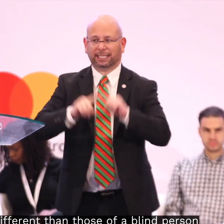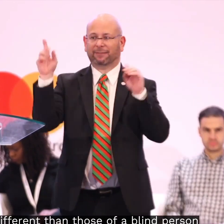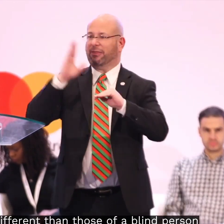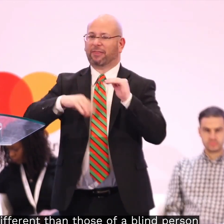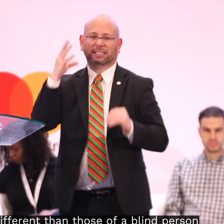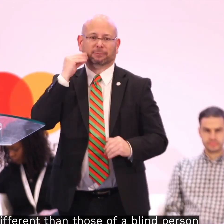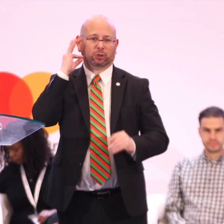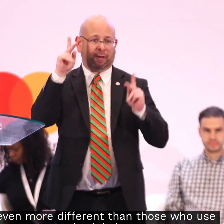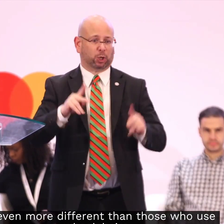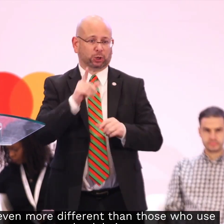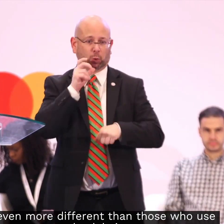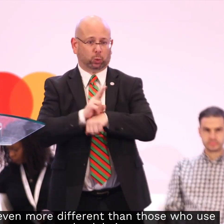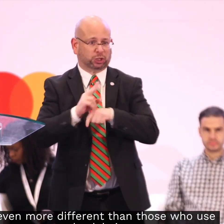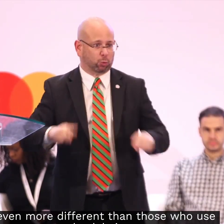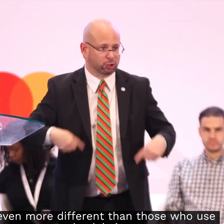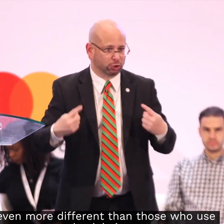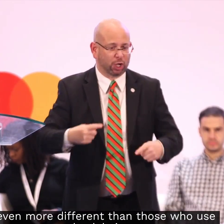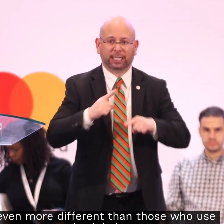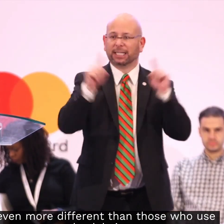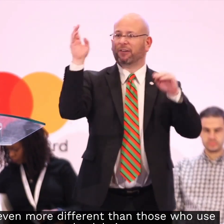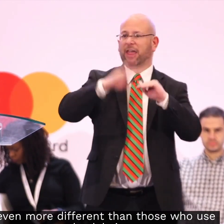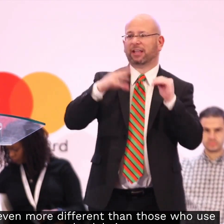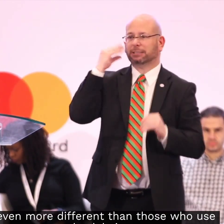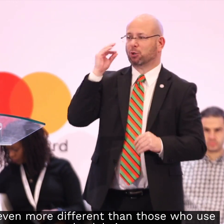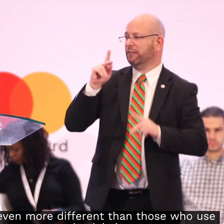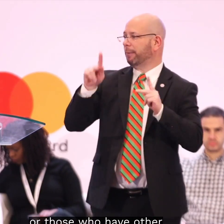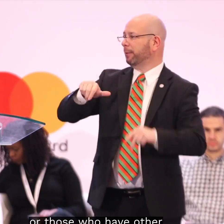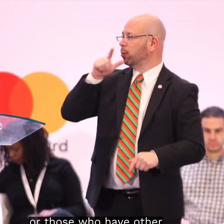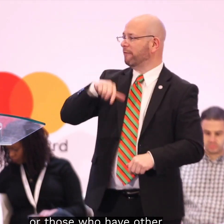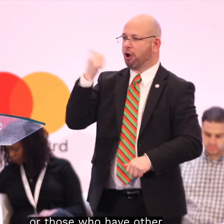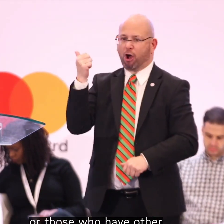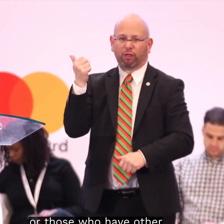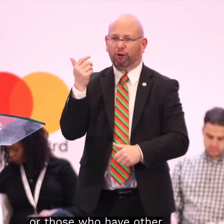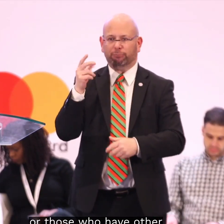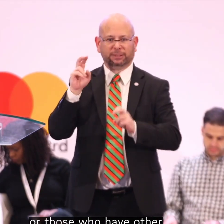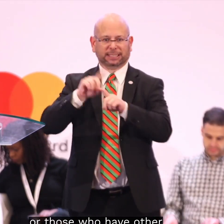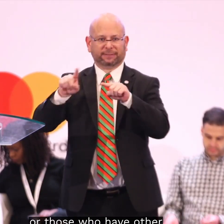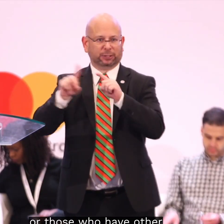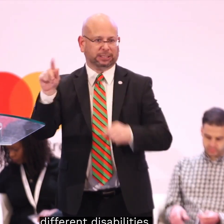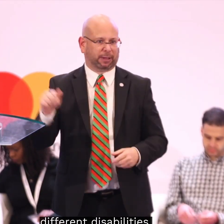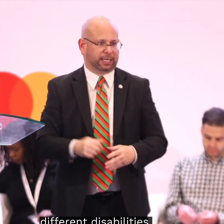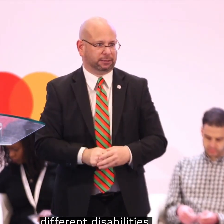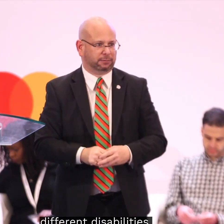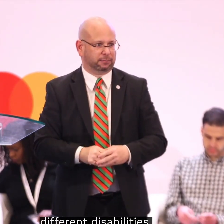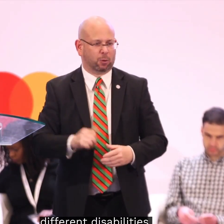of a blind person and even more different than those who use wheelchairs or those who have other different disabilities.